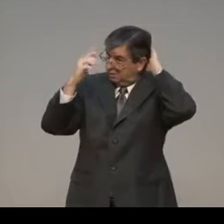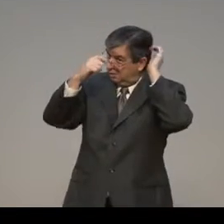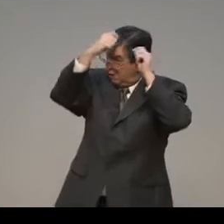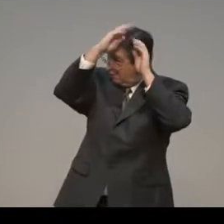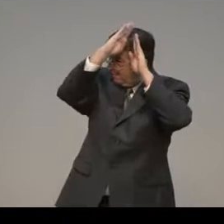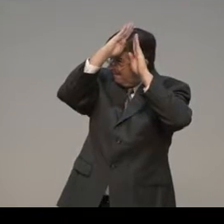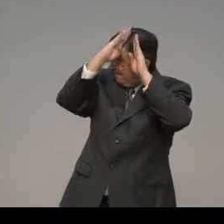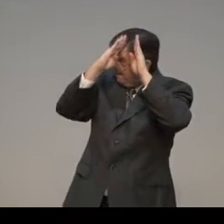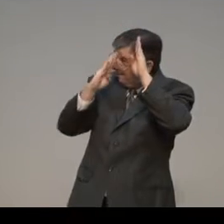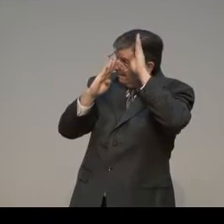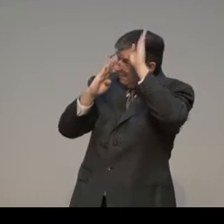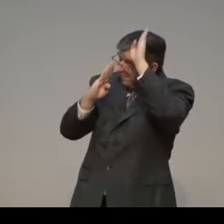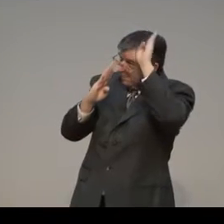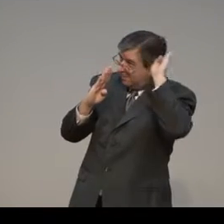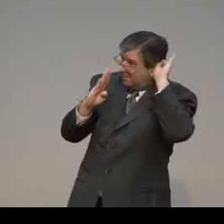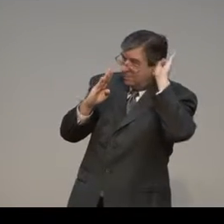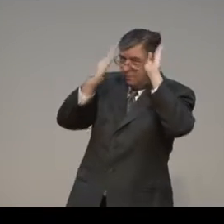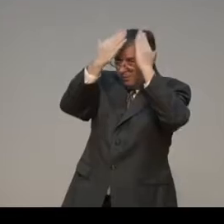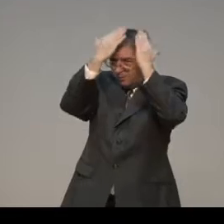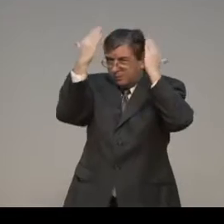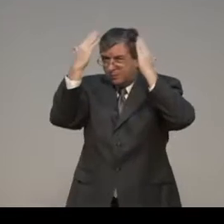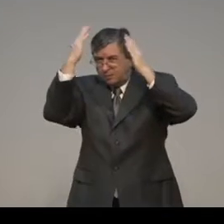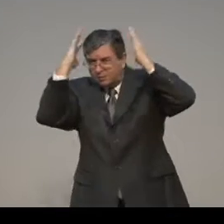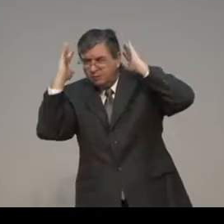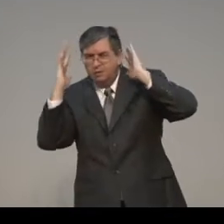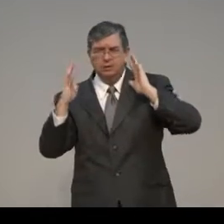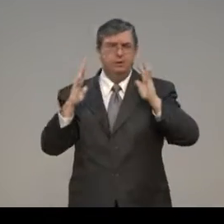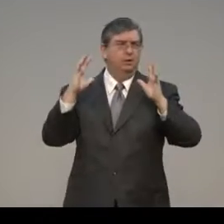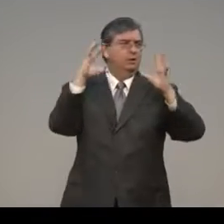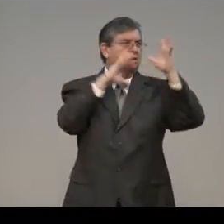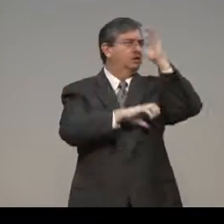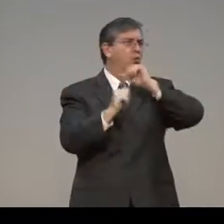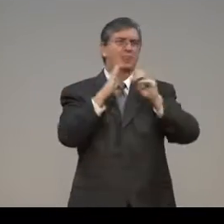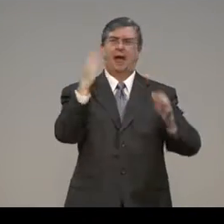part my hair properly or anything.